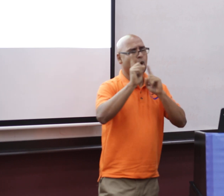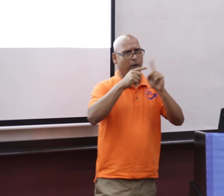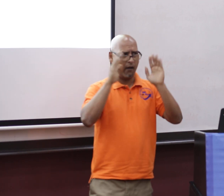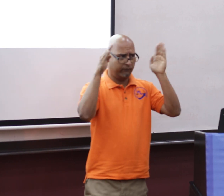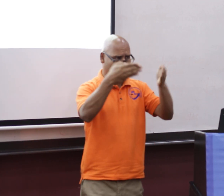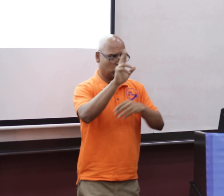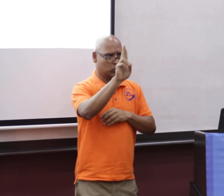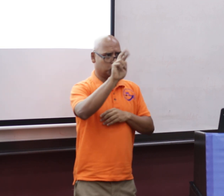at UWE.